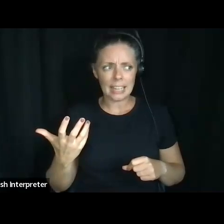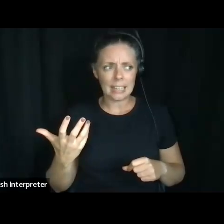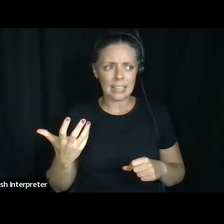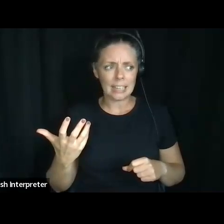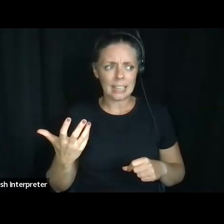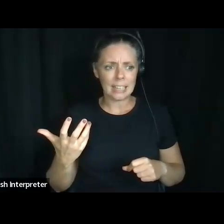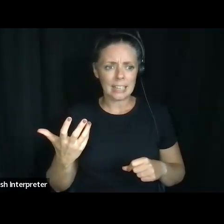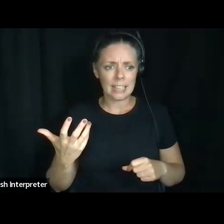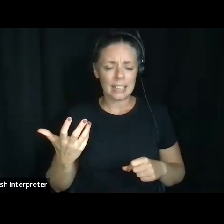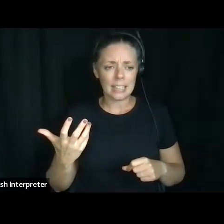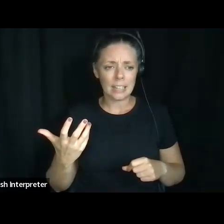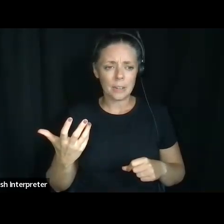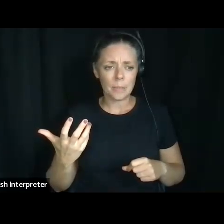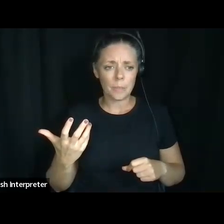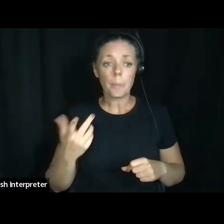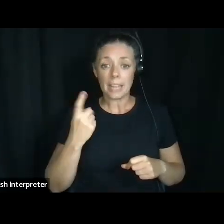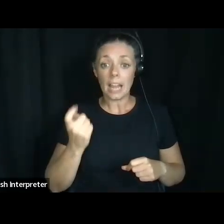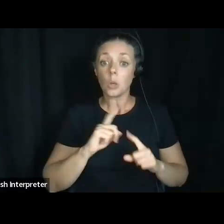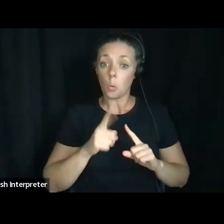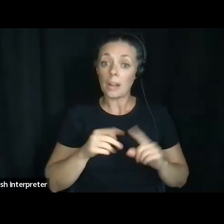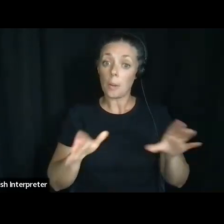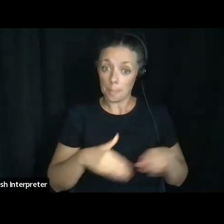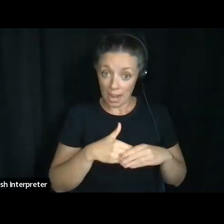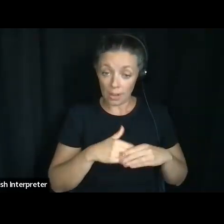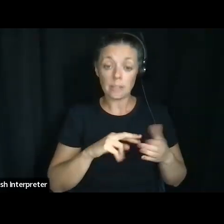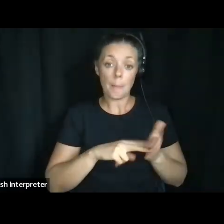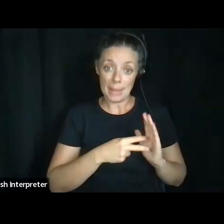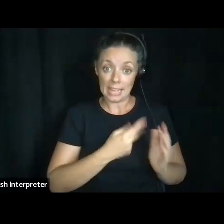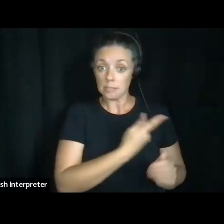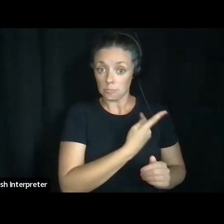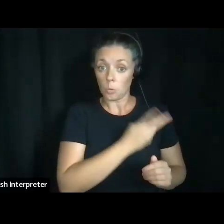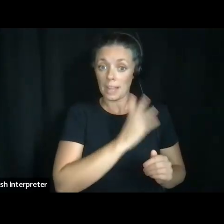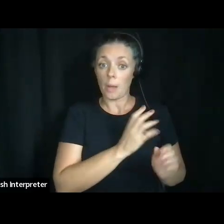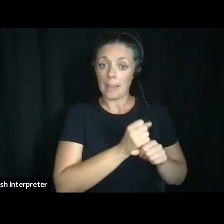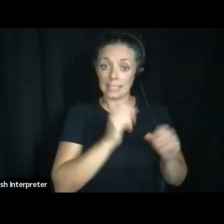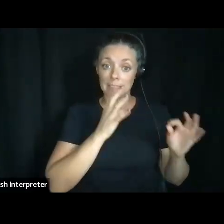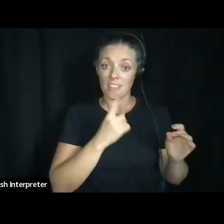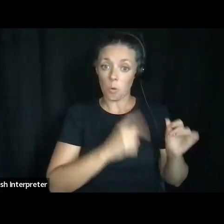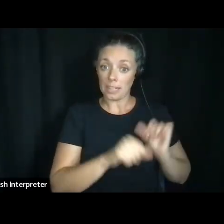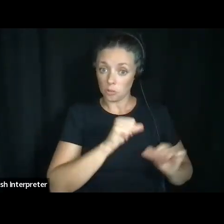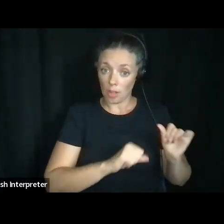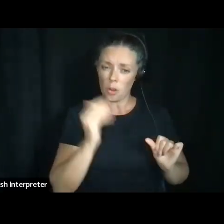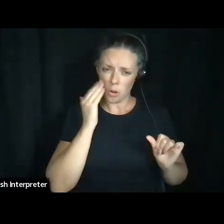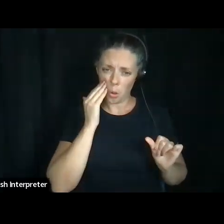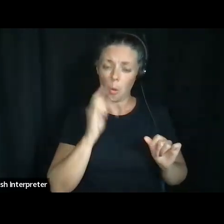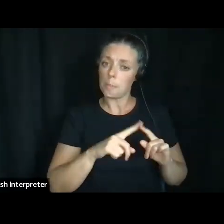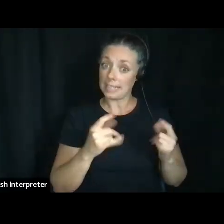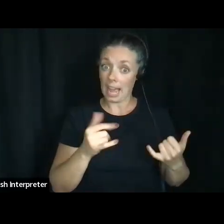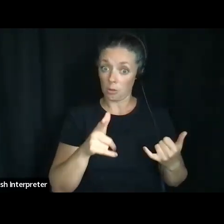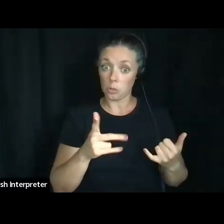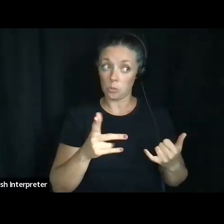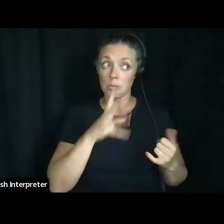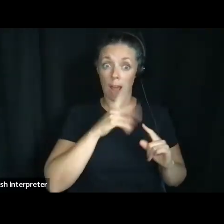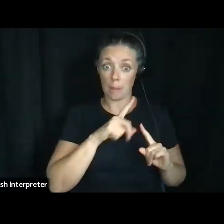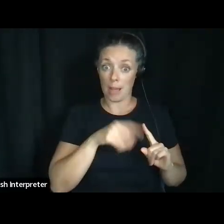because I said, well, you're married and you can make decision for me. And I always tell her what to do. But now that you brought out that